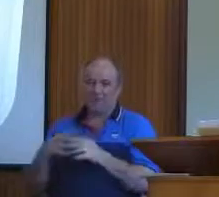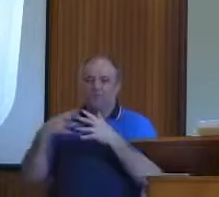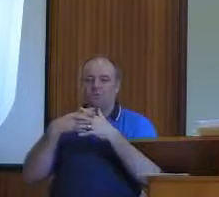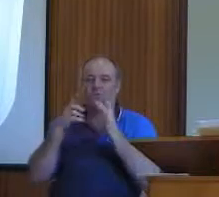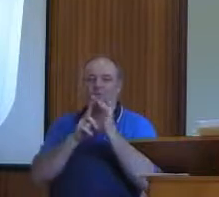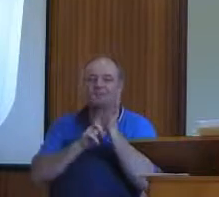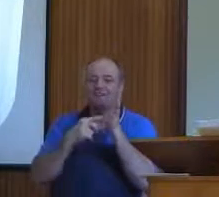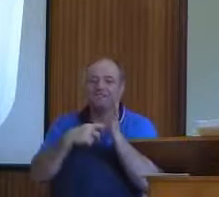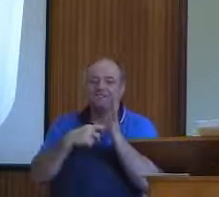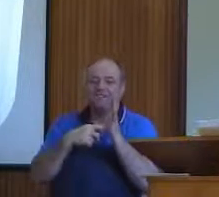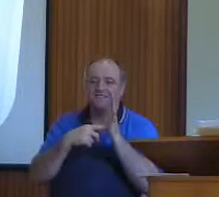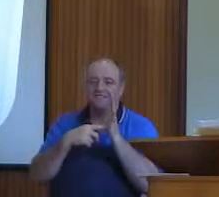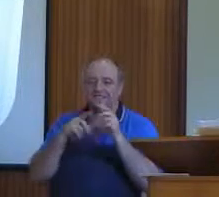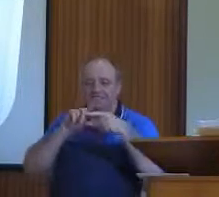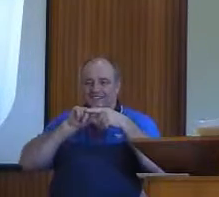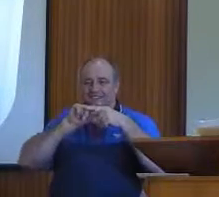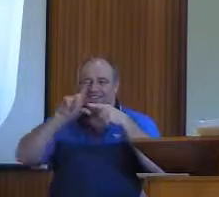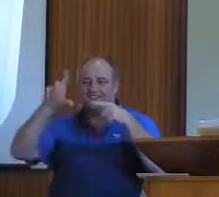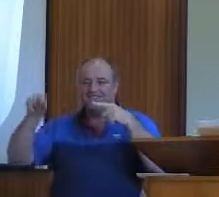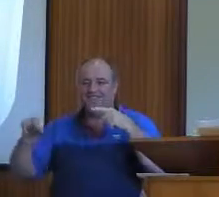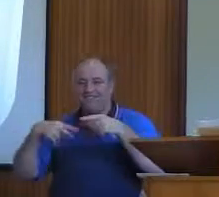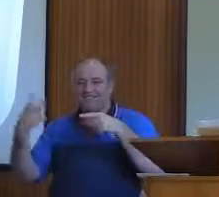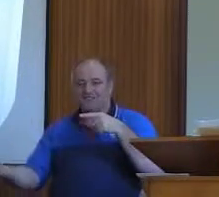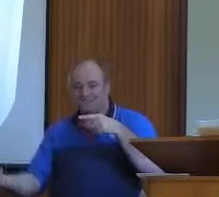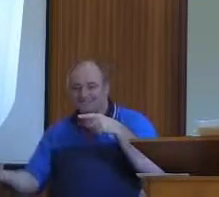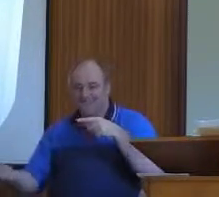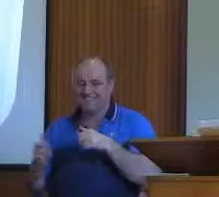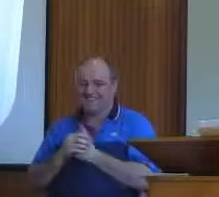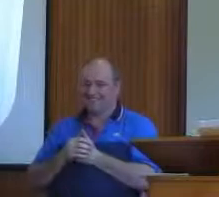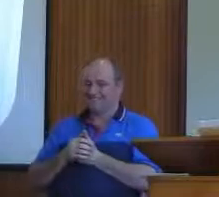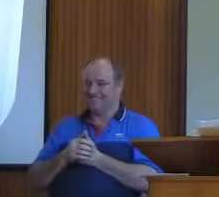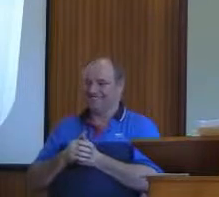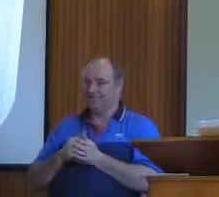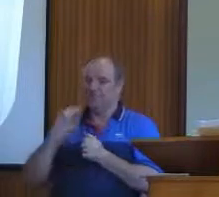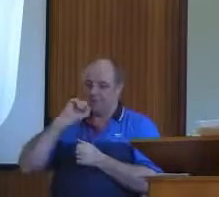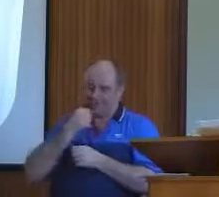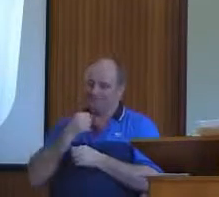But at that moment I could have been indifferent and I said, now look I'm having second thoughts about this.